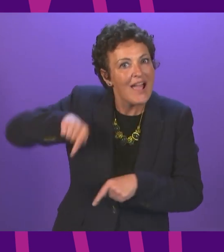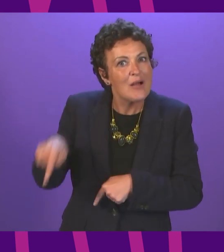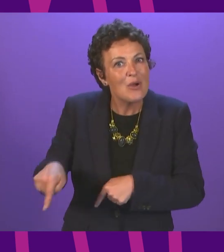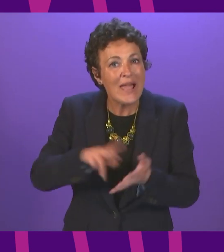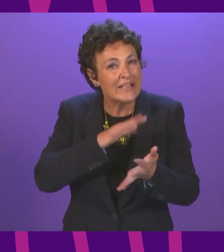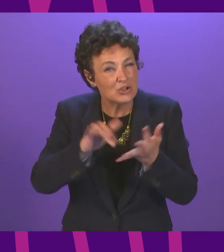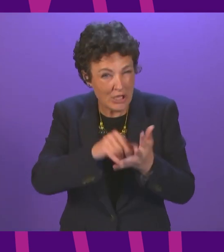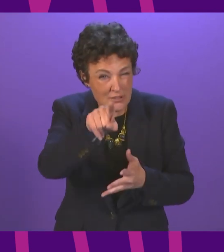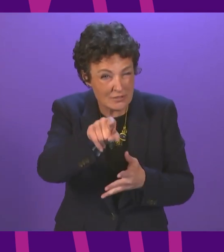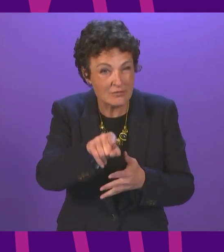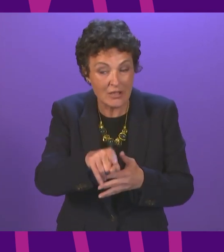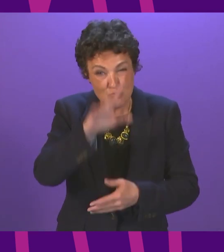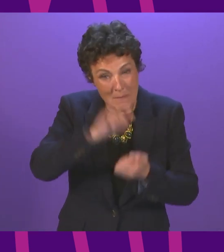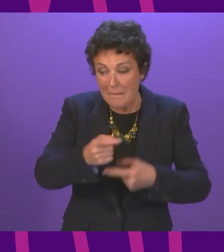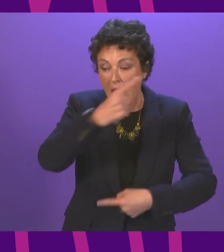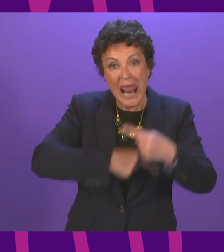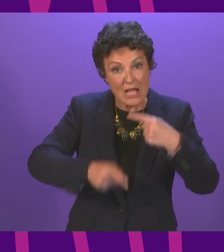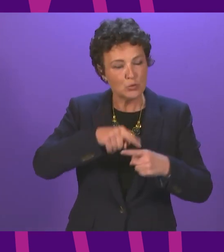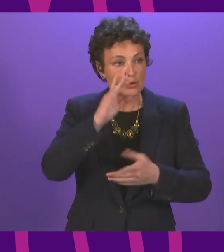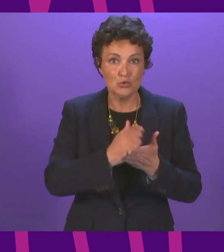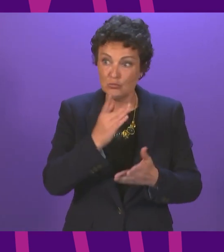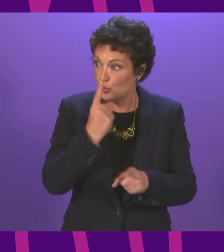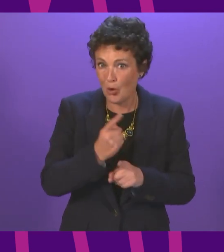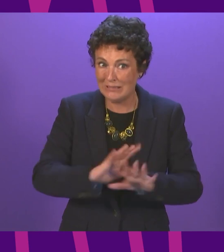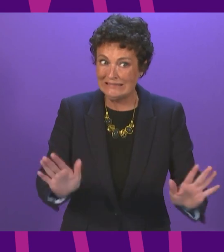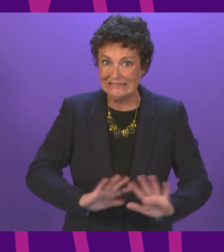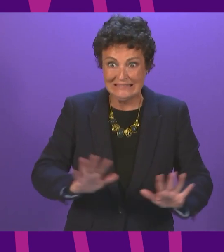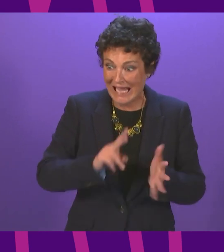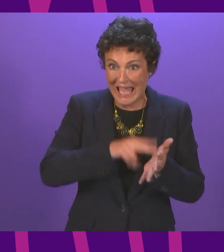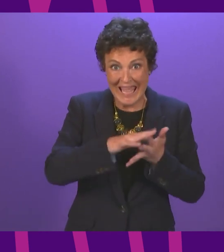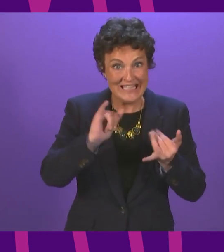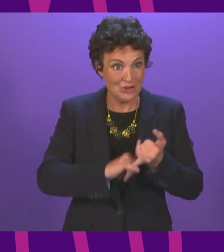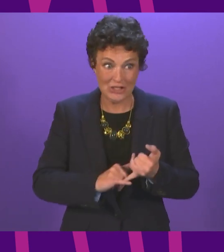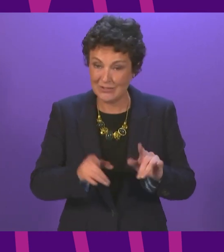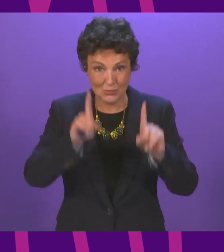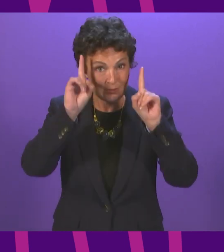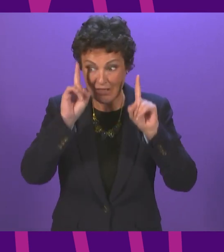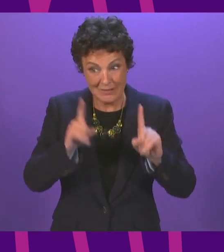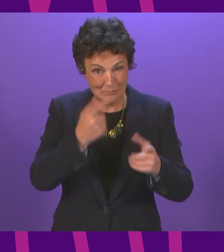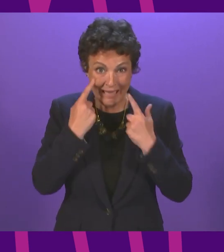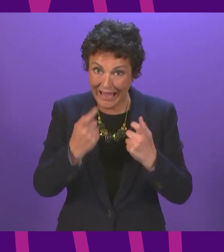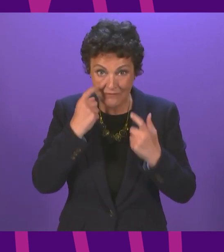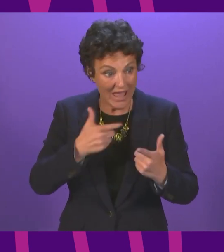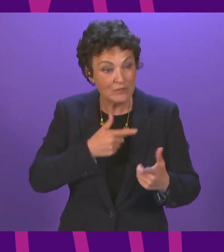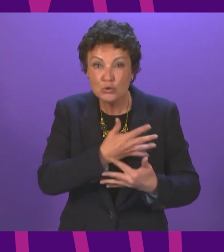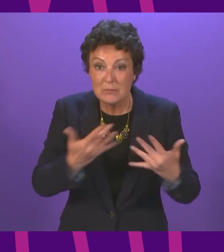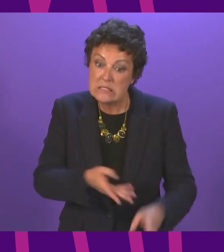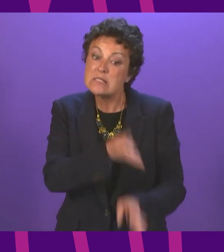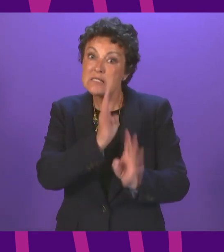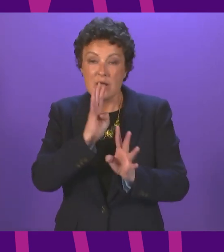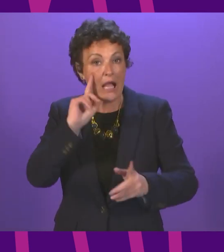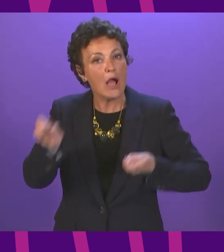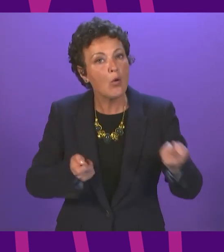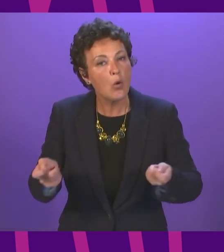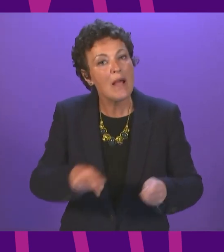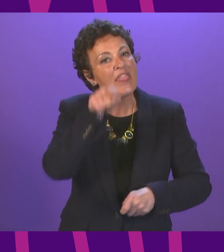about not overwhelming our NHS, at that point we had pretty much set aside the whole capacity of the NHS. Right now that